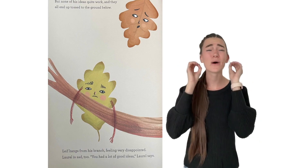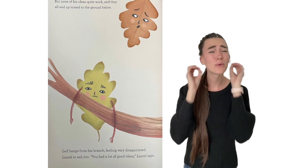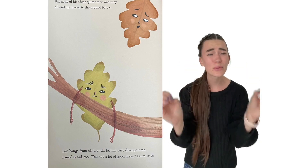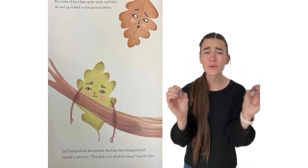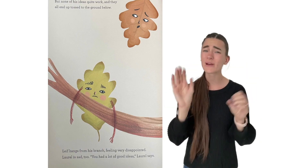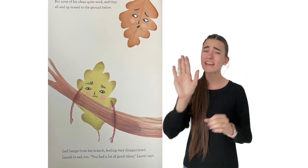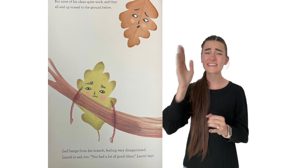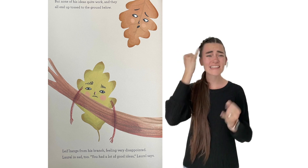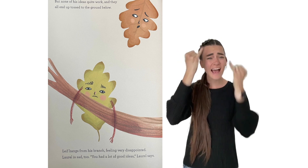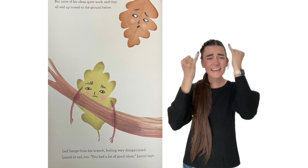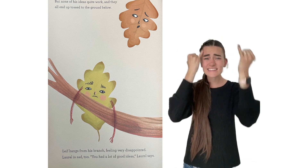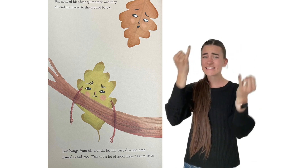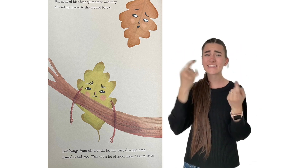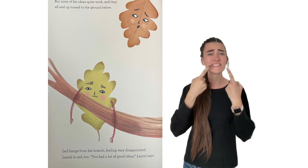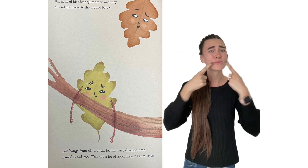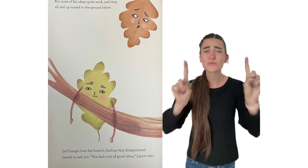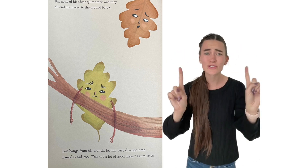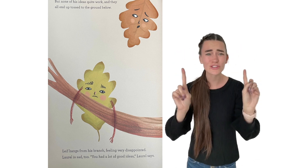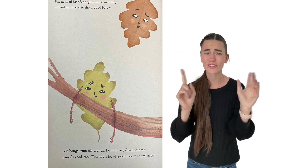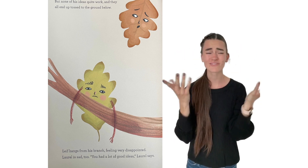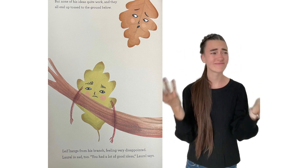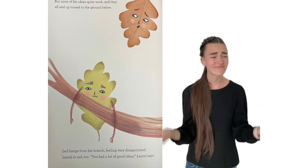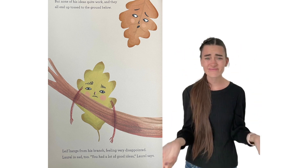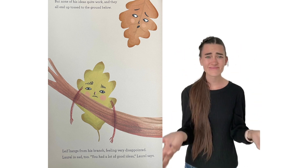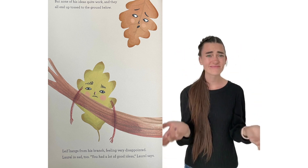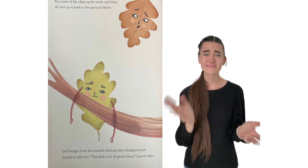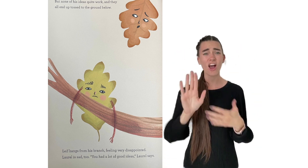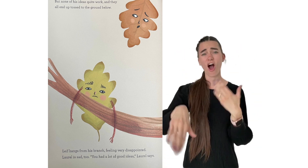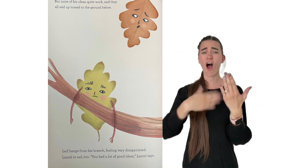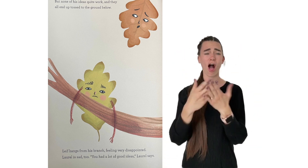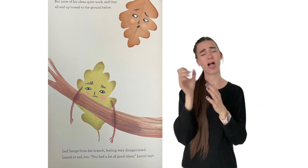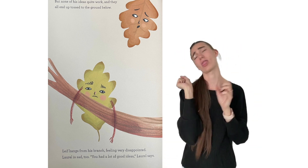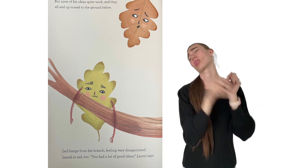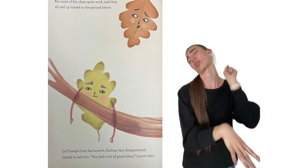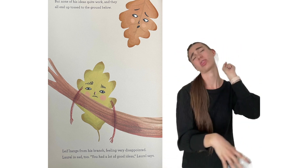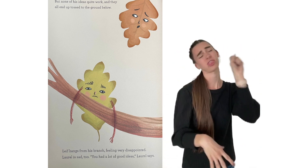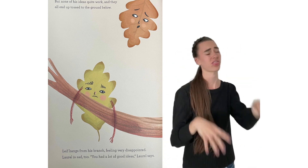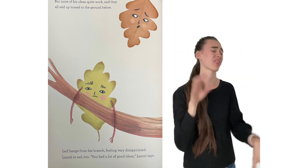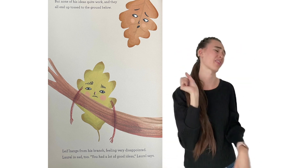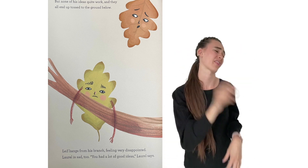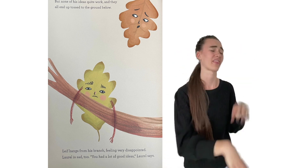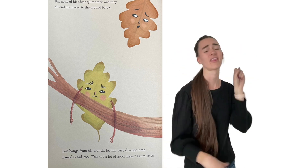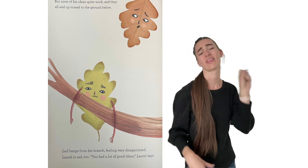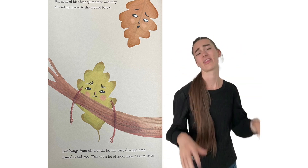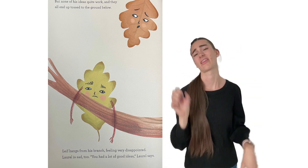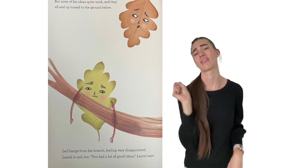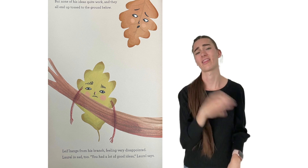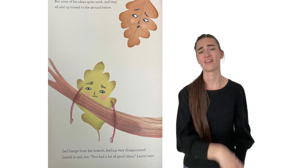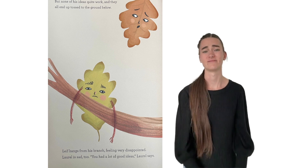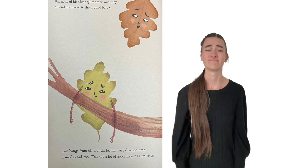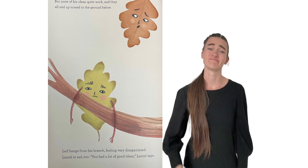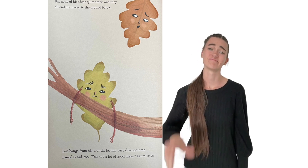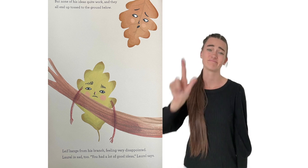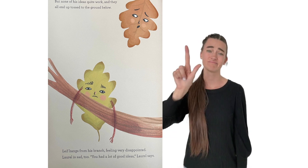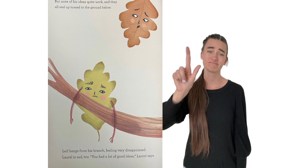But none of his ideas quite work, and they all end up tossed to the ground below.